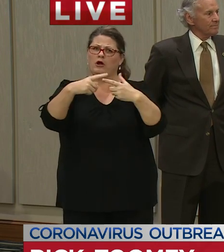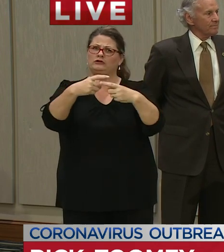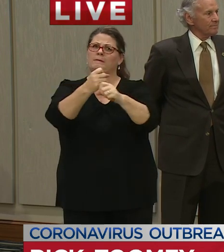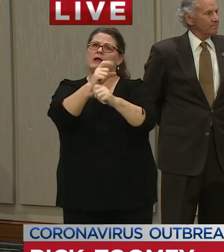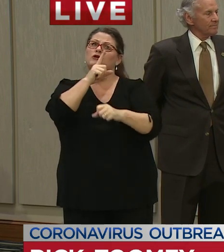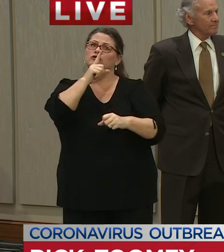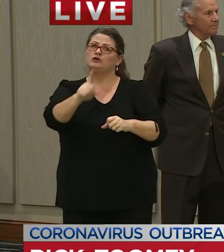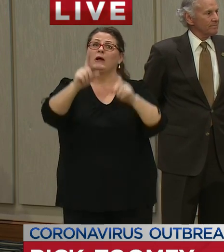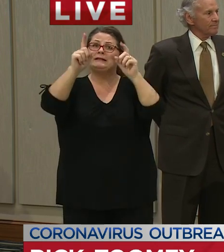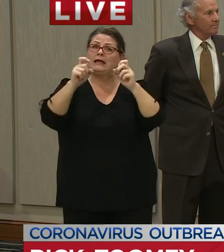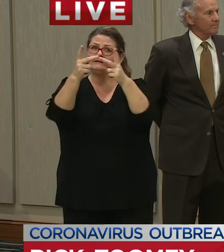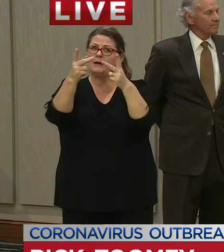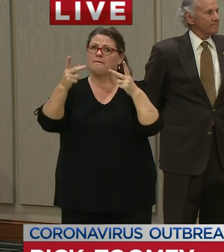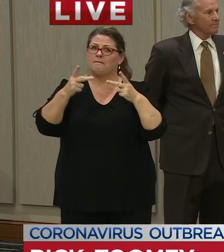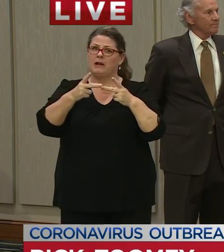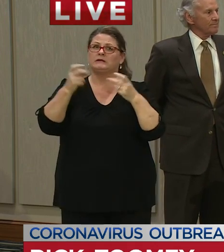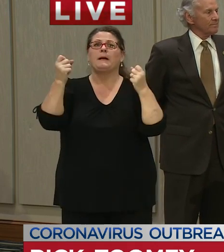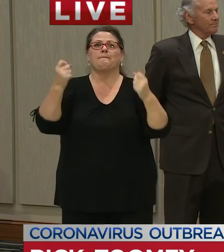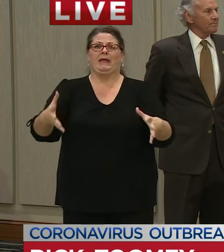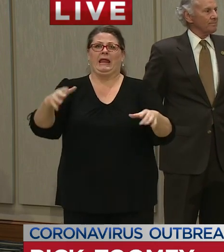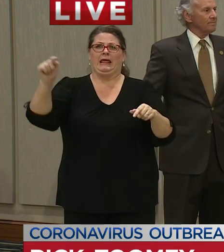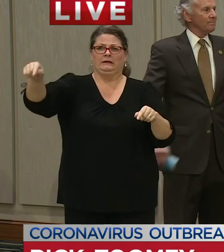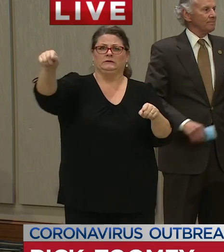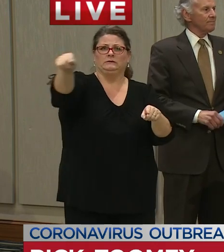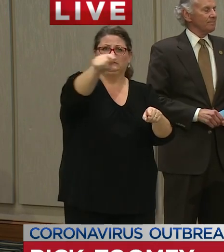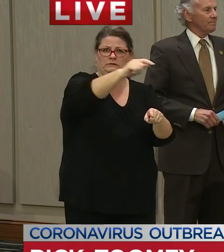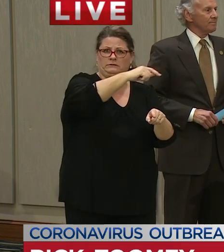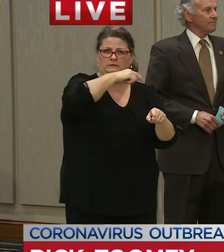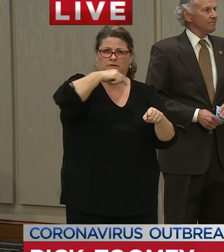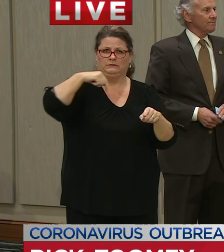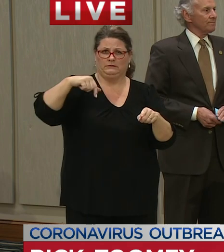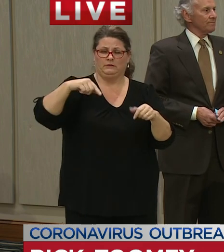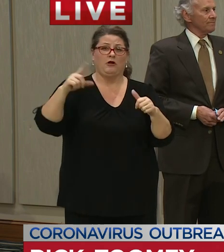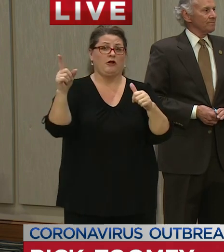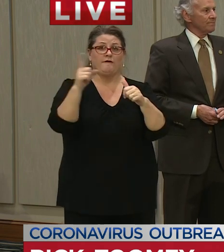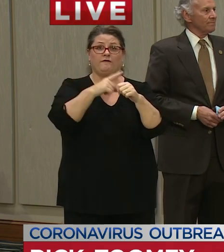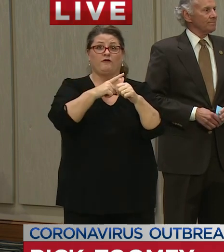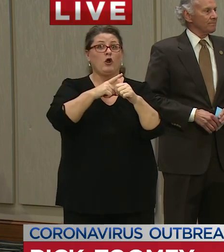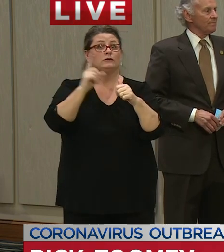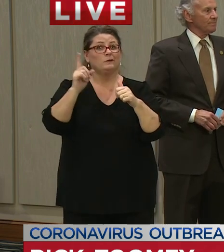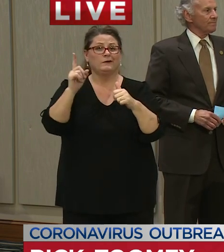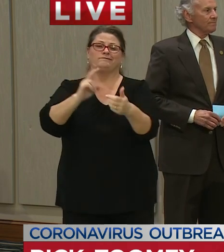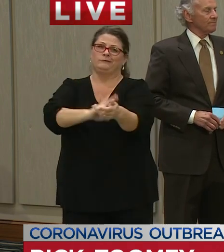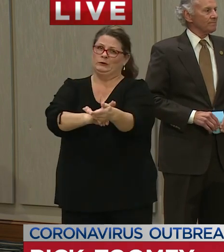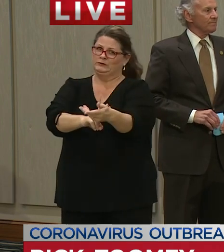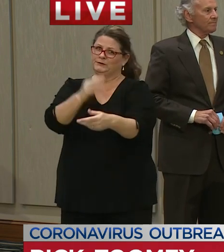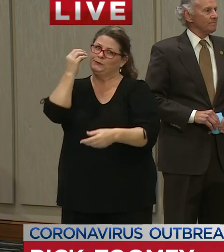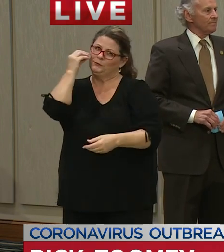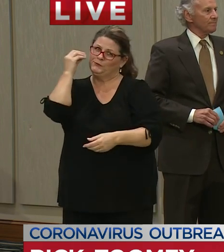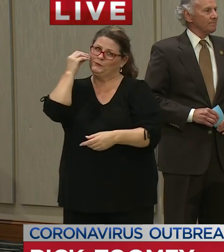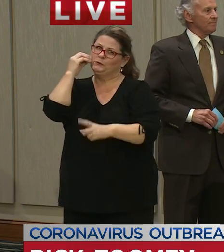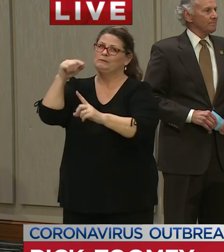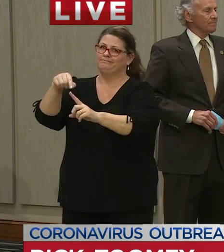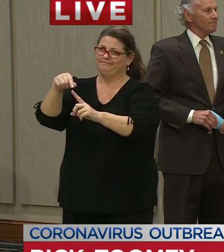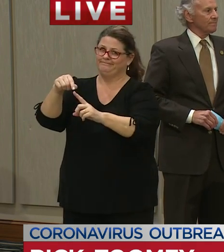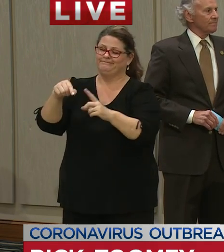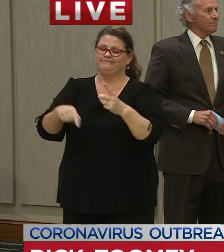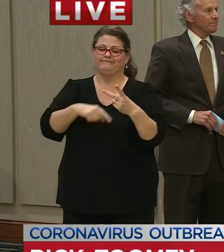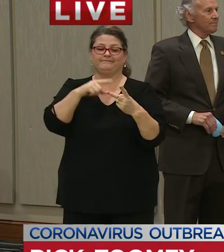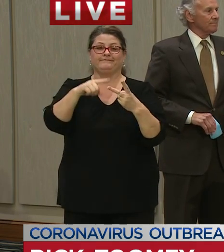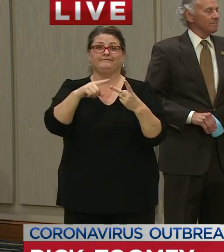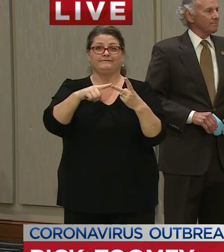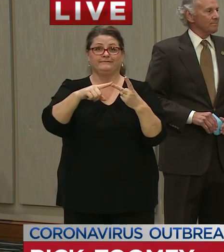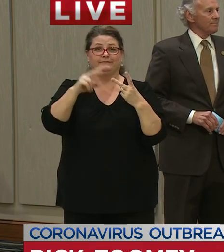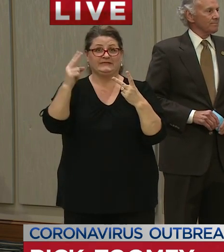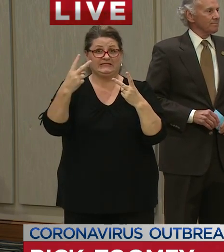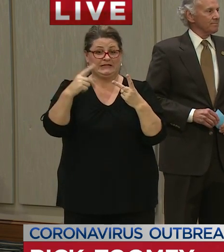testing for South Carolinians the first part is starting with nursing homes the second part is